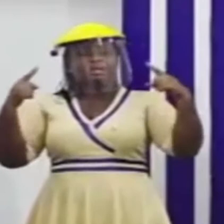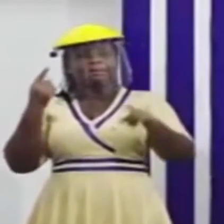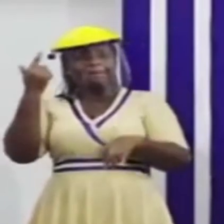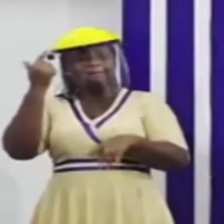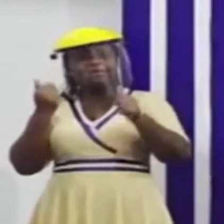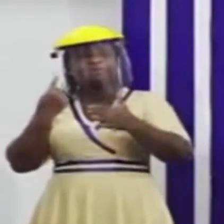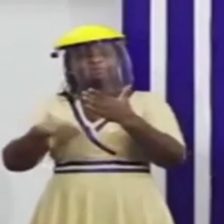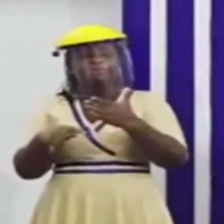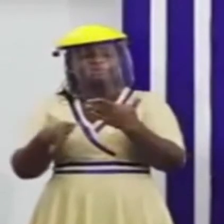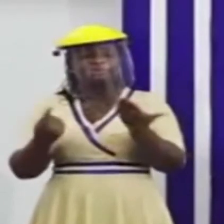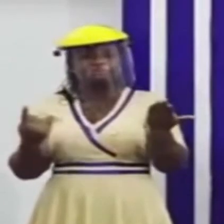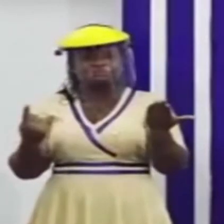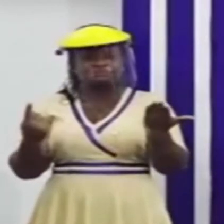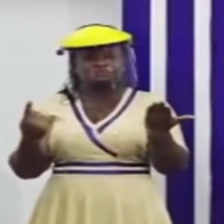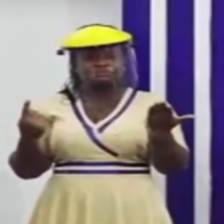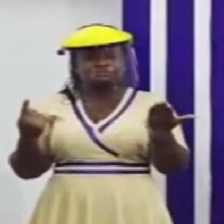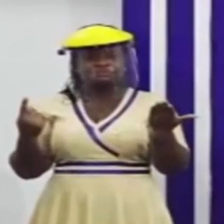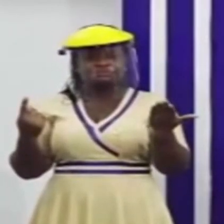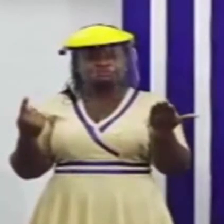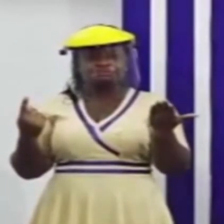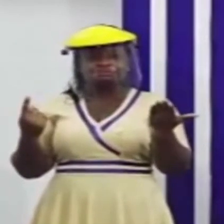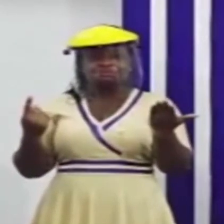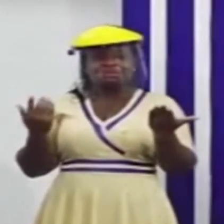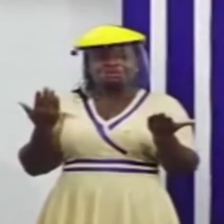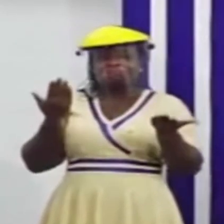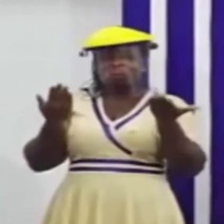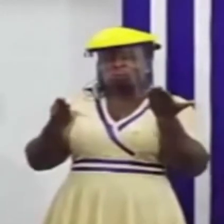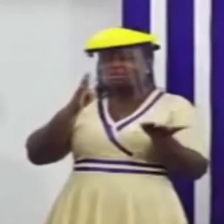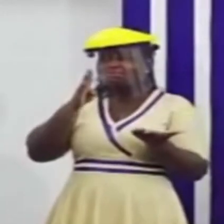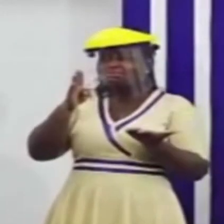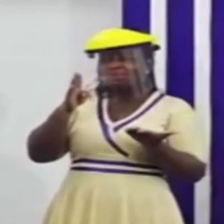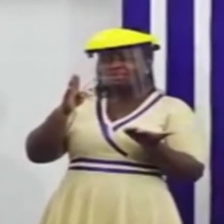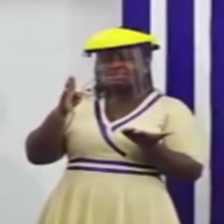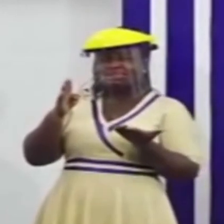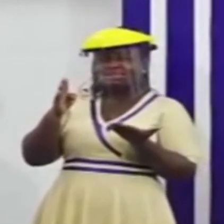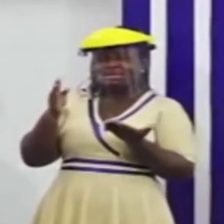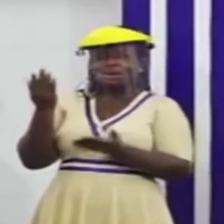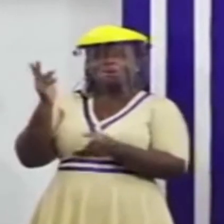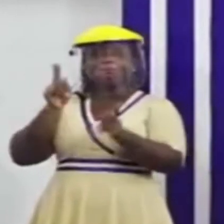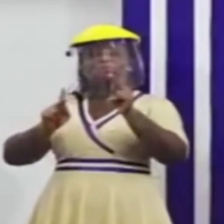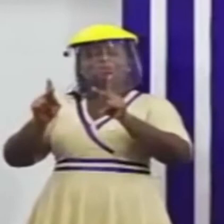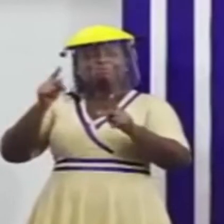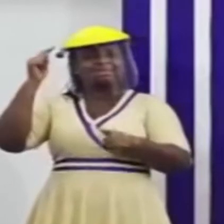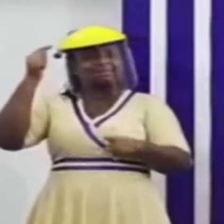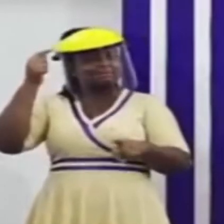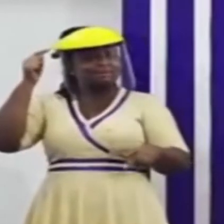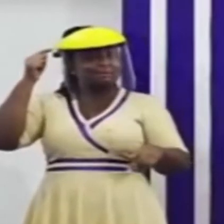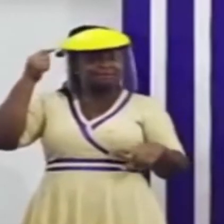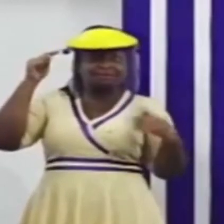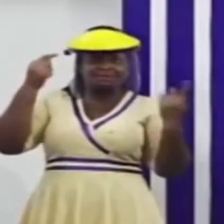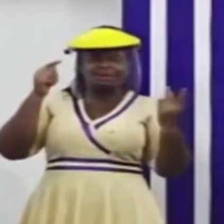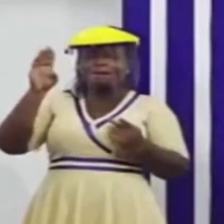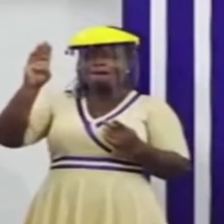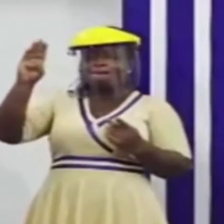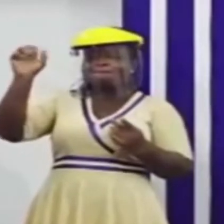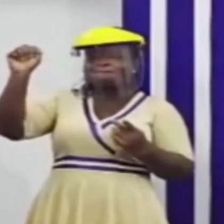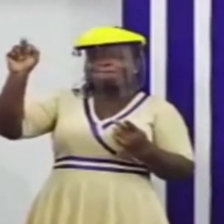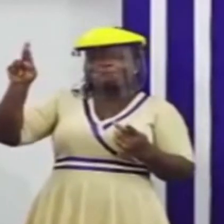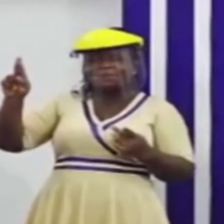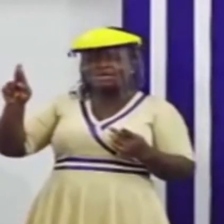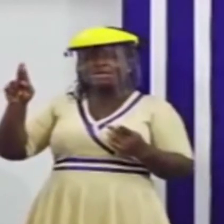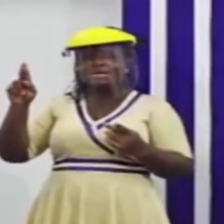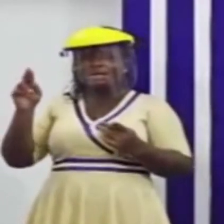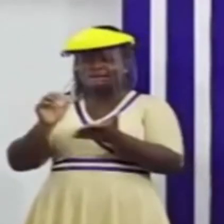an inadvertent indication of drinking bars being